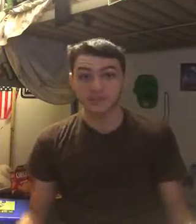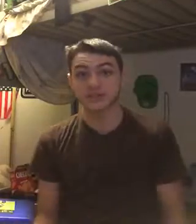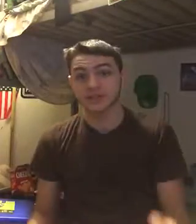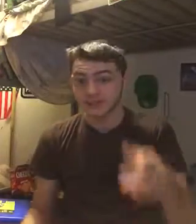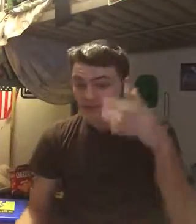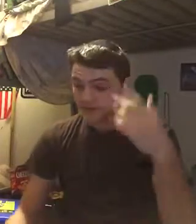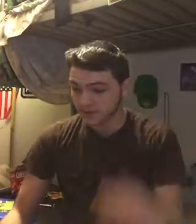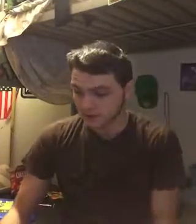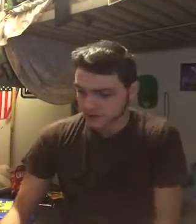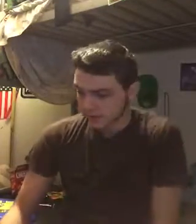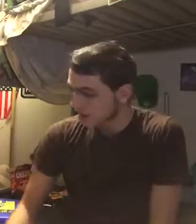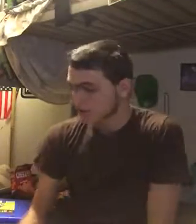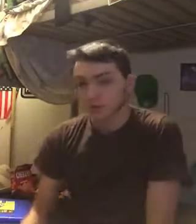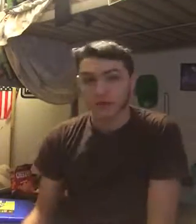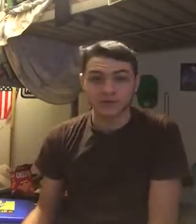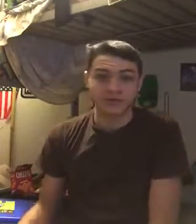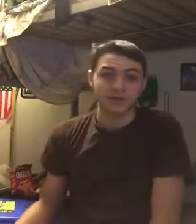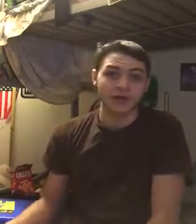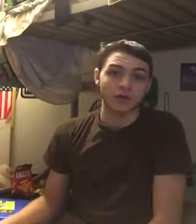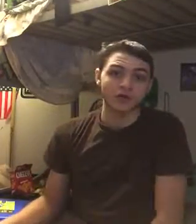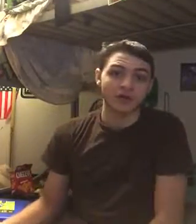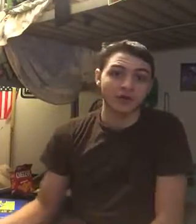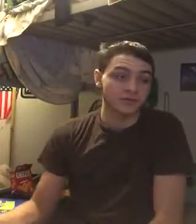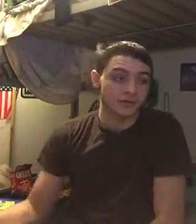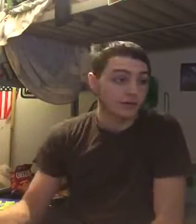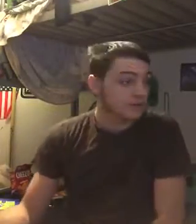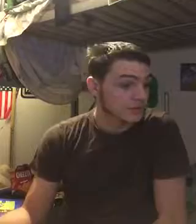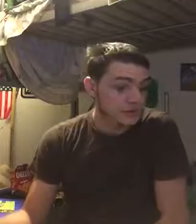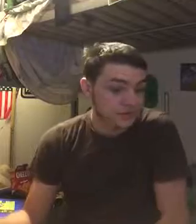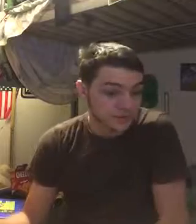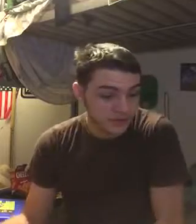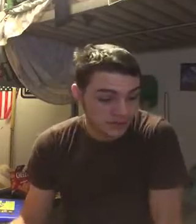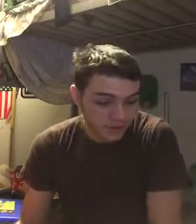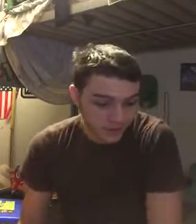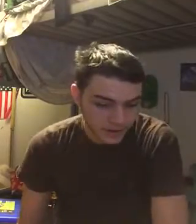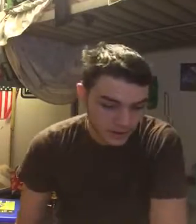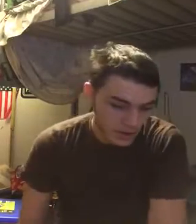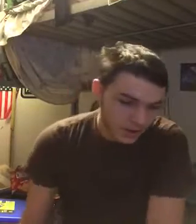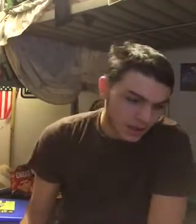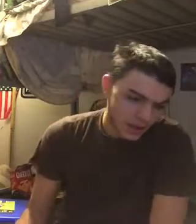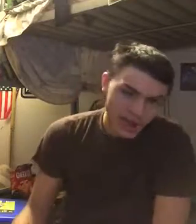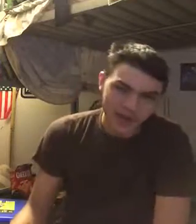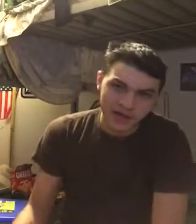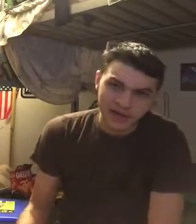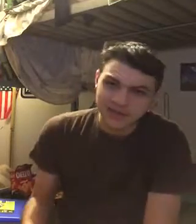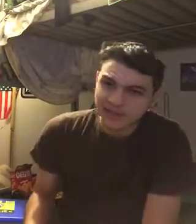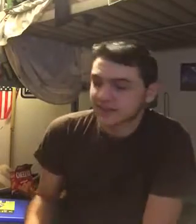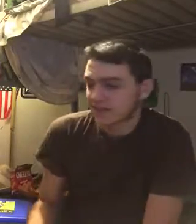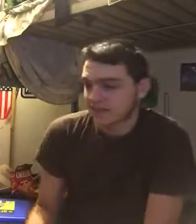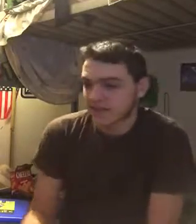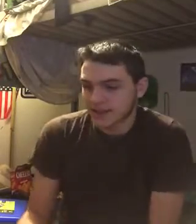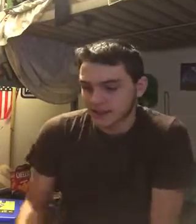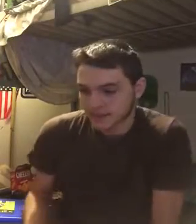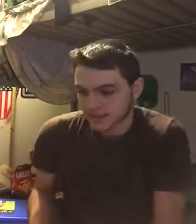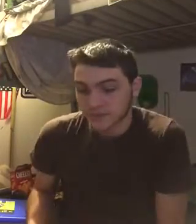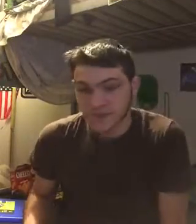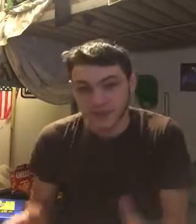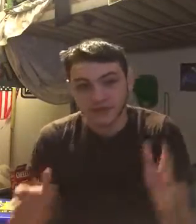because Carson Palmer is definitely not holding them out for a little bit longer I honestly think that those are the best